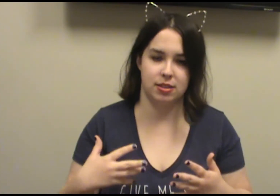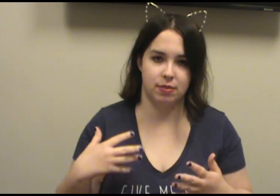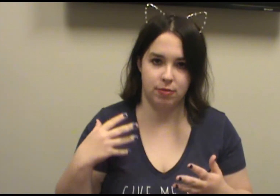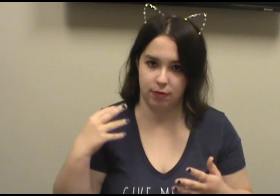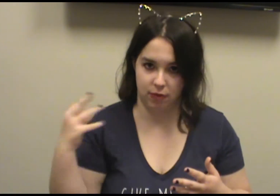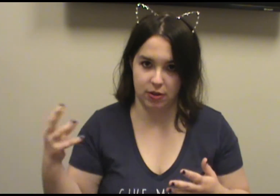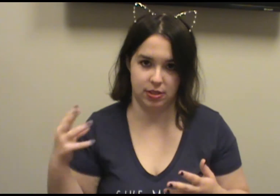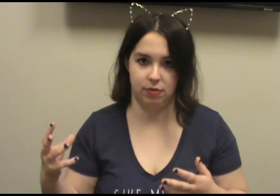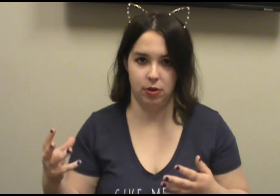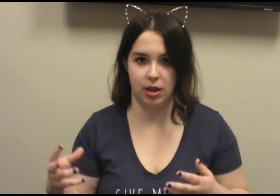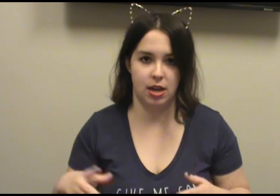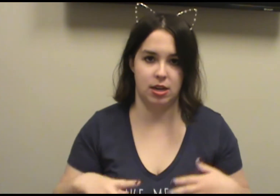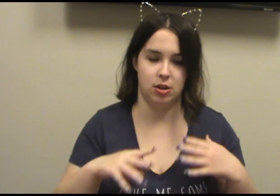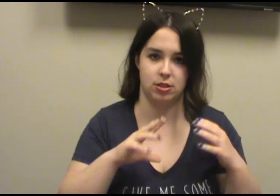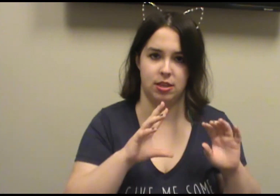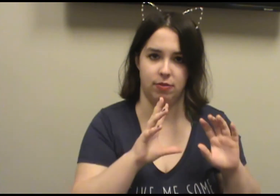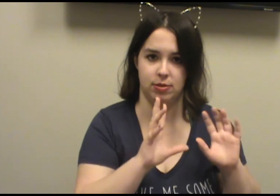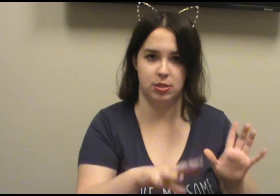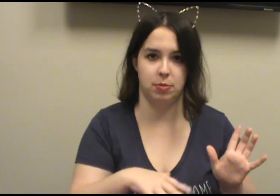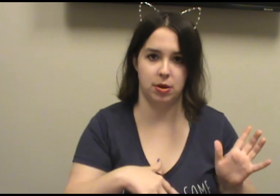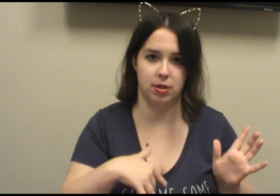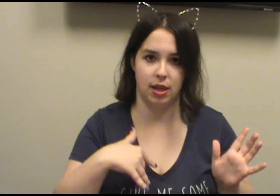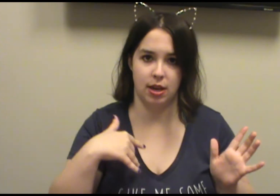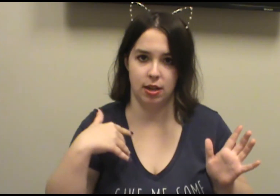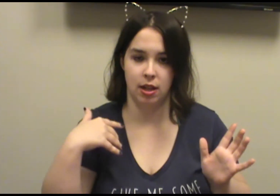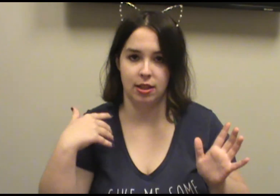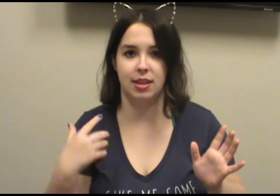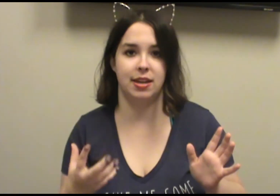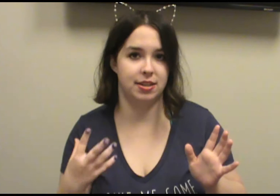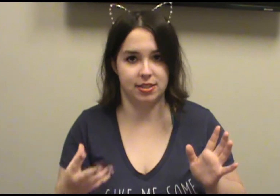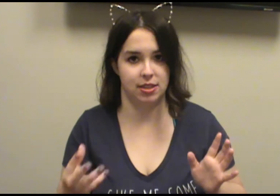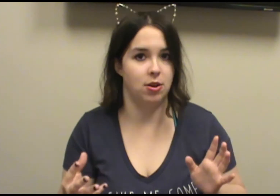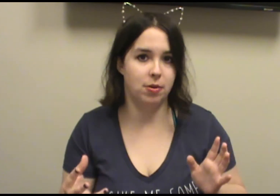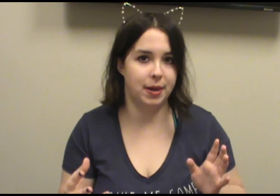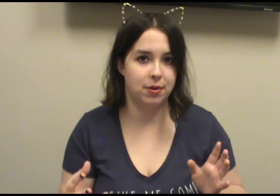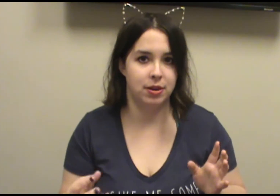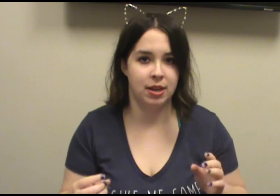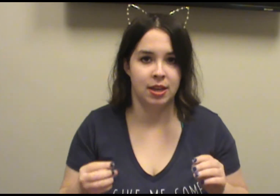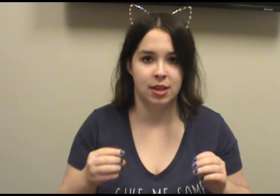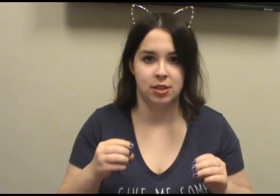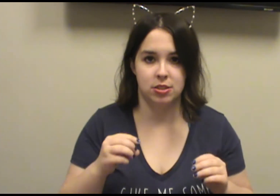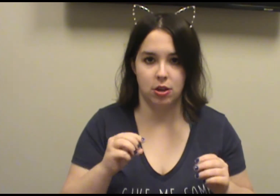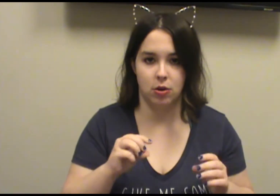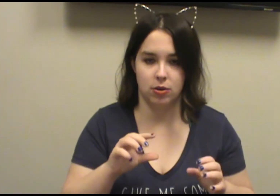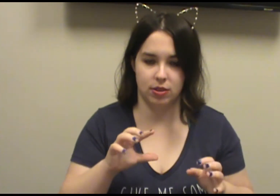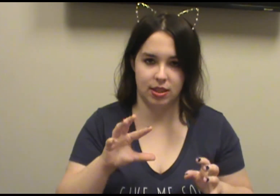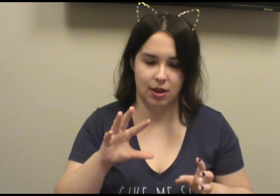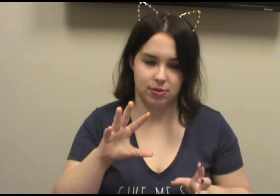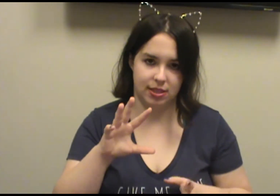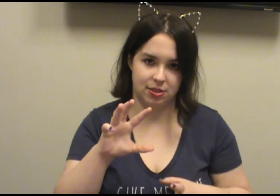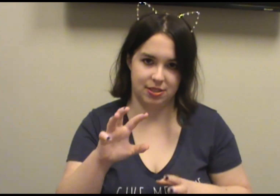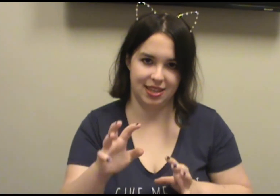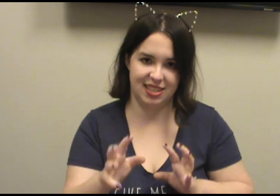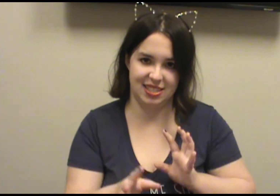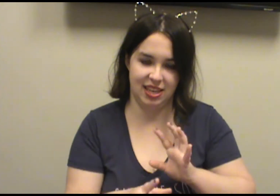of the fear stuff going on, and her stuff with Supergirl that Lena doesn't know about. So, that was interesting to see